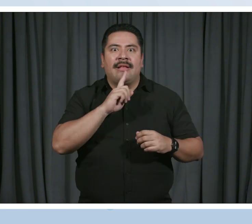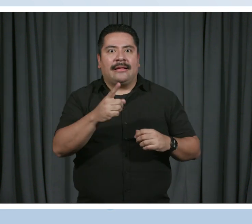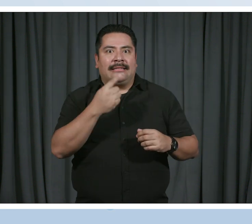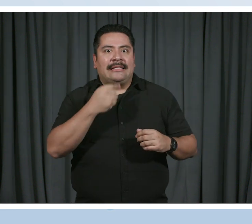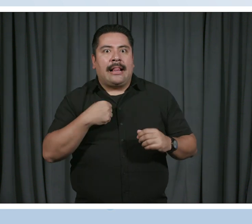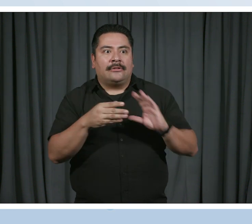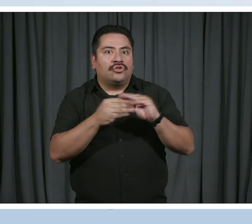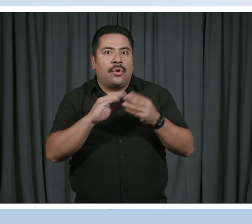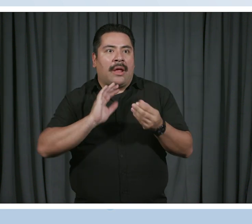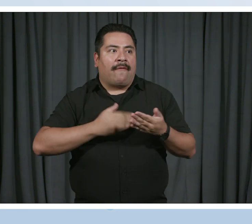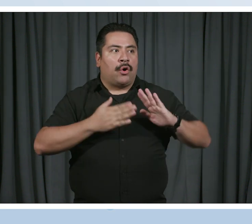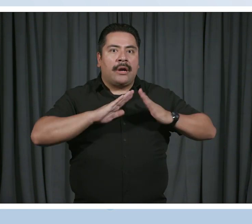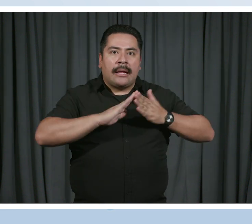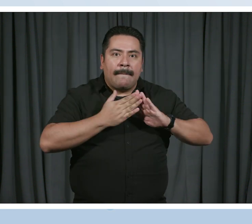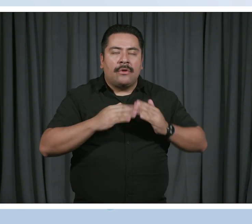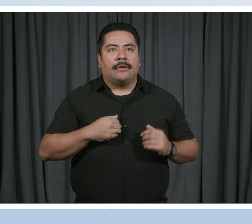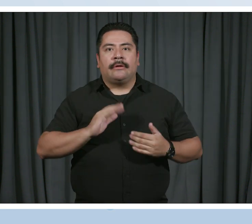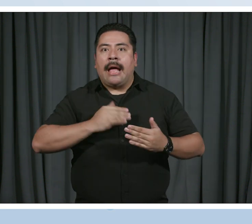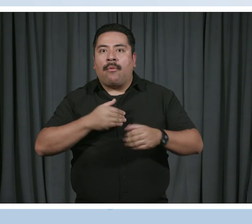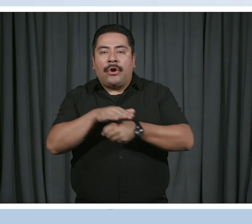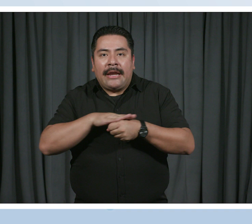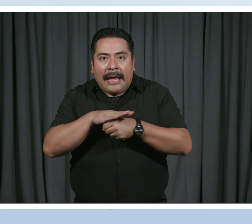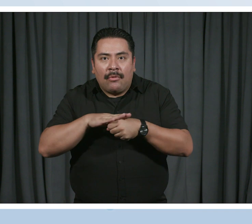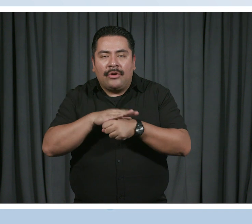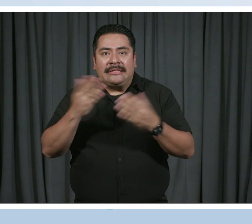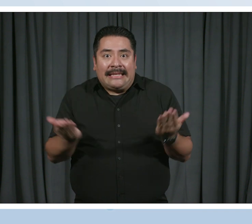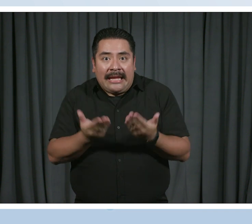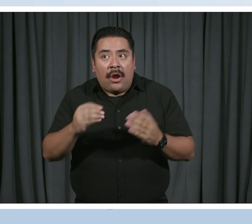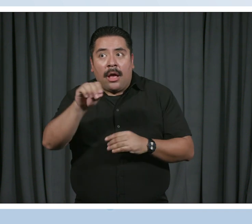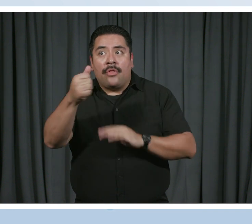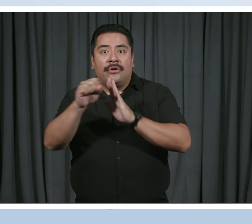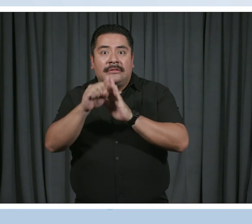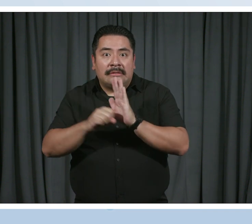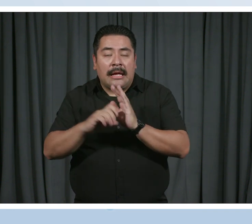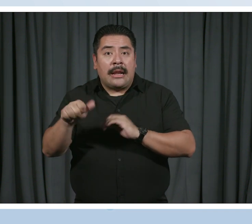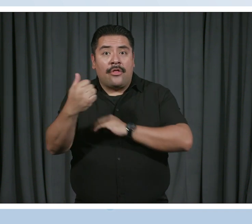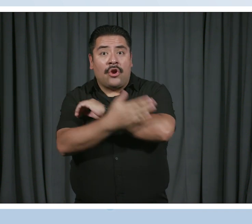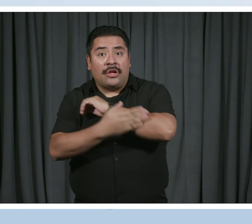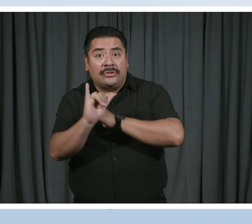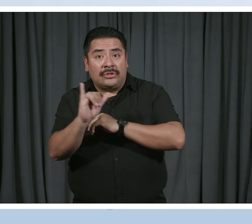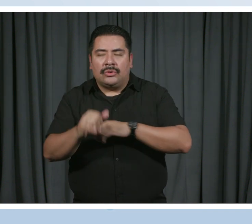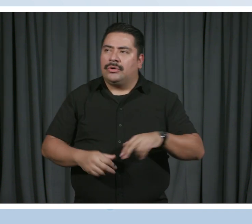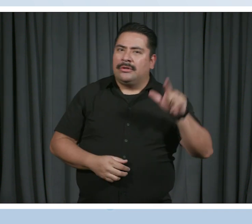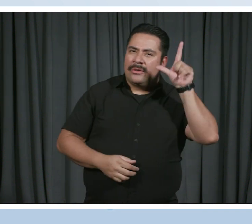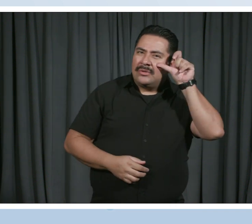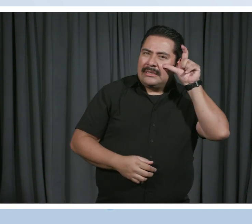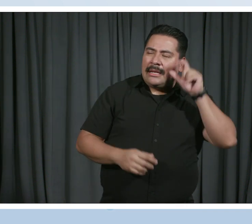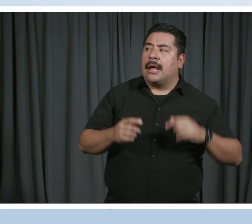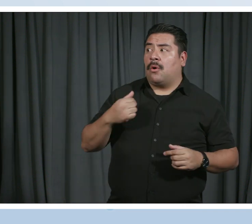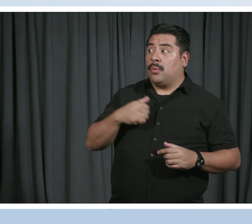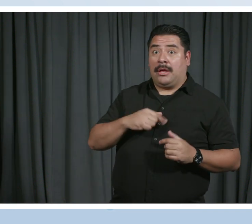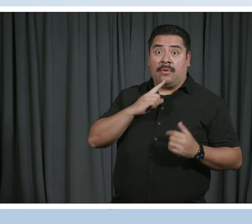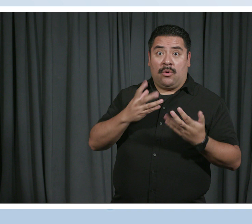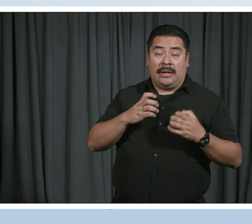our communities, of our neighborhoods here and in other states, other countries as well. Well, I know we really want to talk to